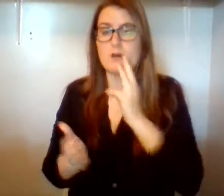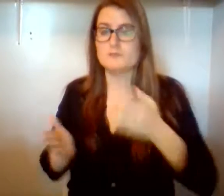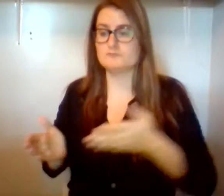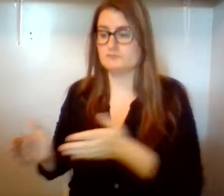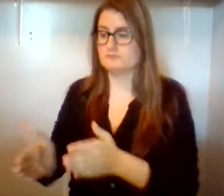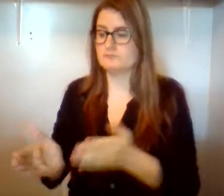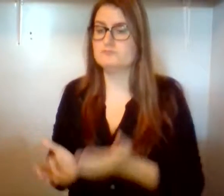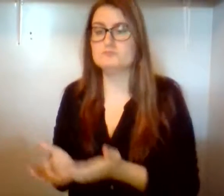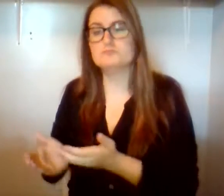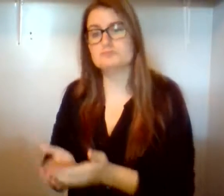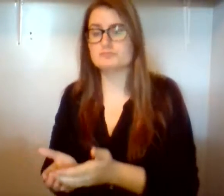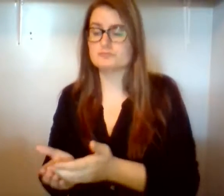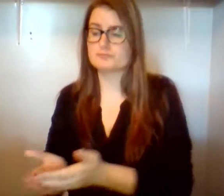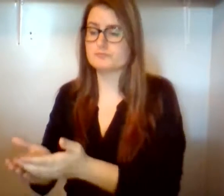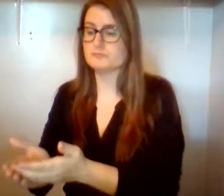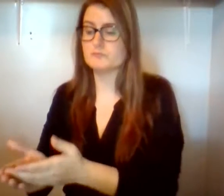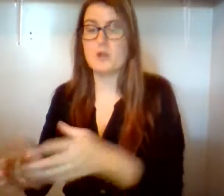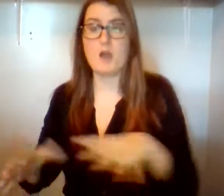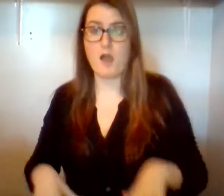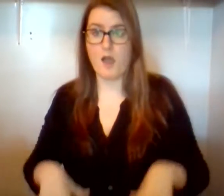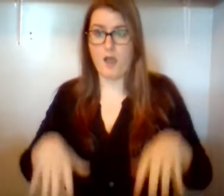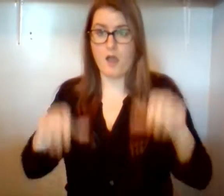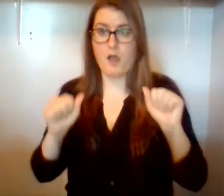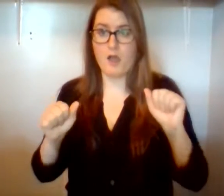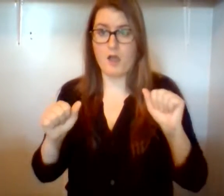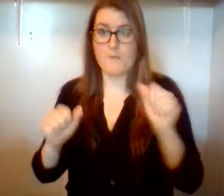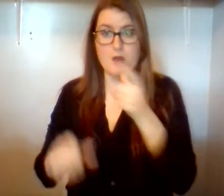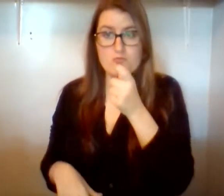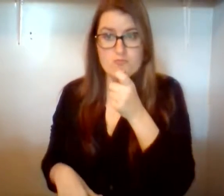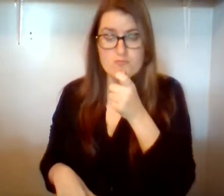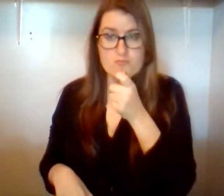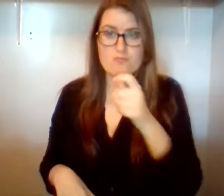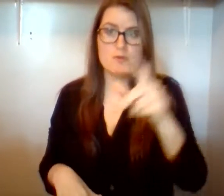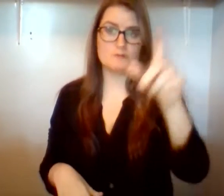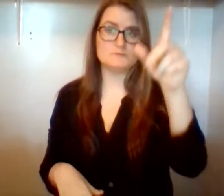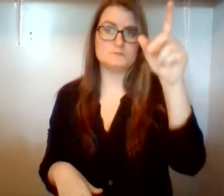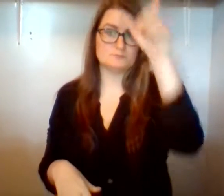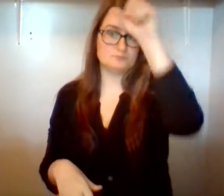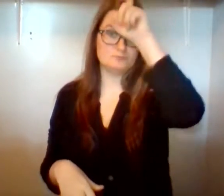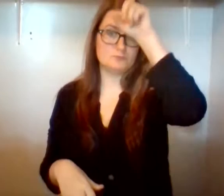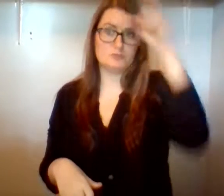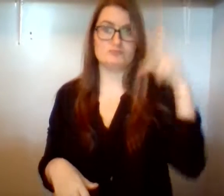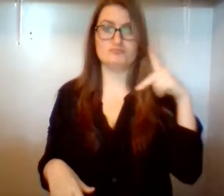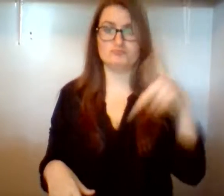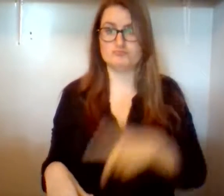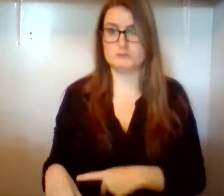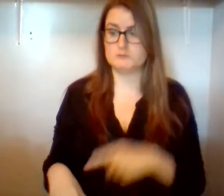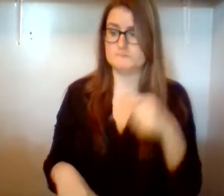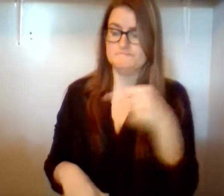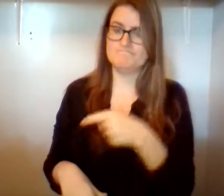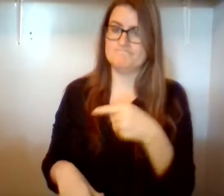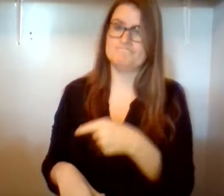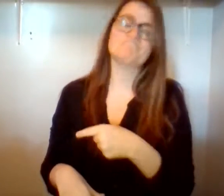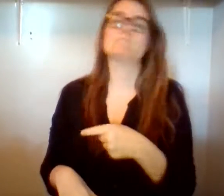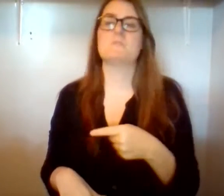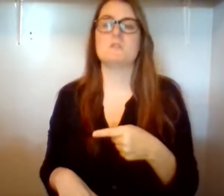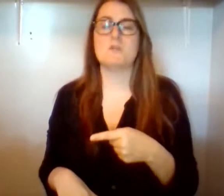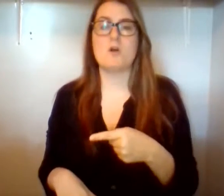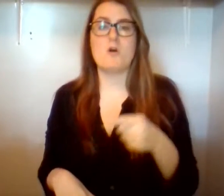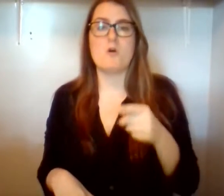Egypt, who decided to adopt him. The baby boy was looked after by his mother Jochebed until he was old enough to live in the palace. And